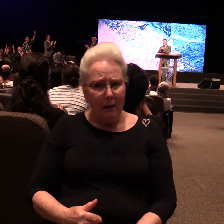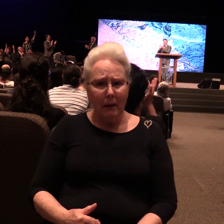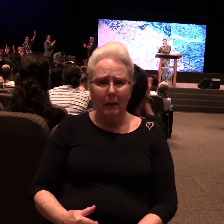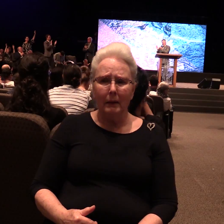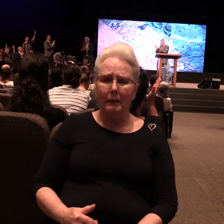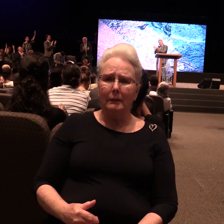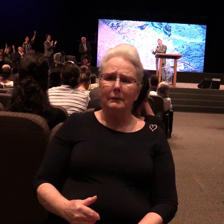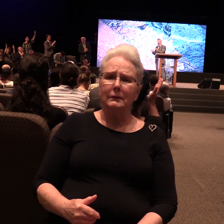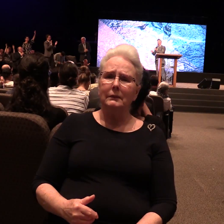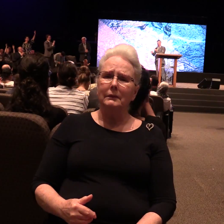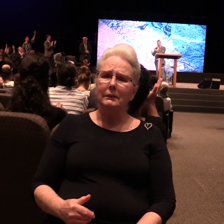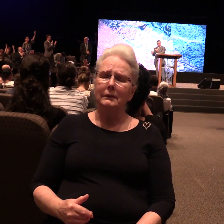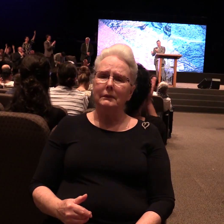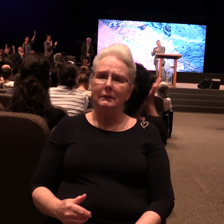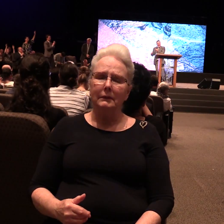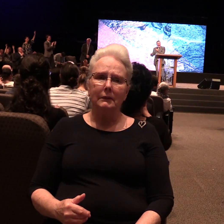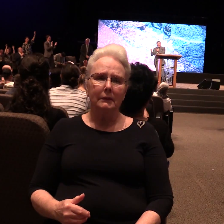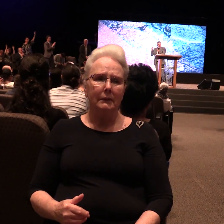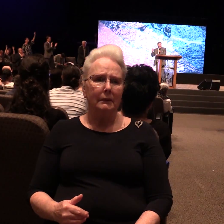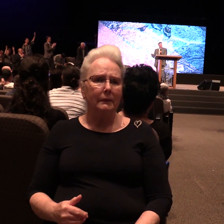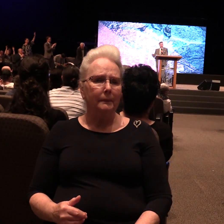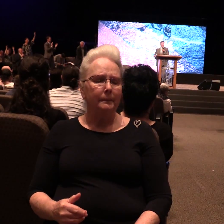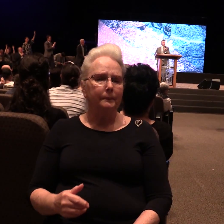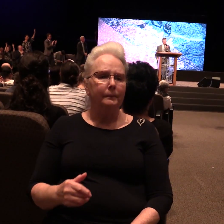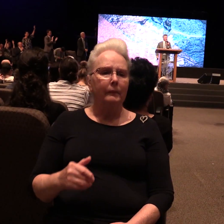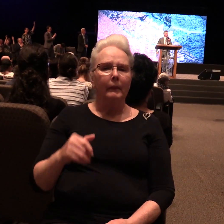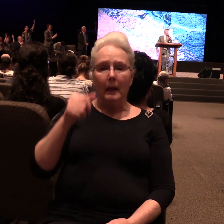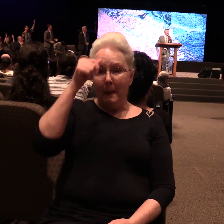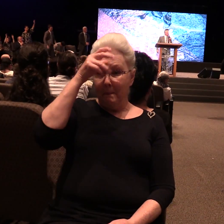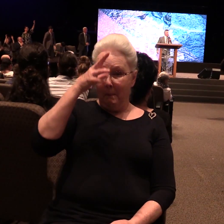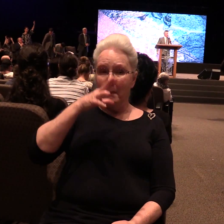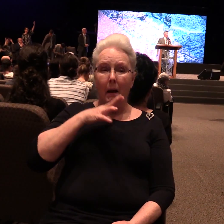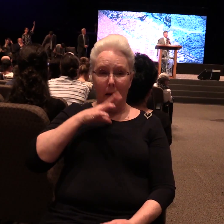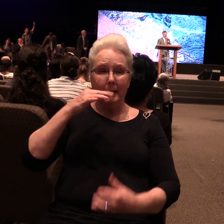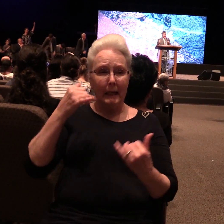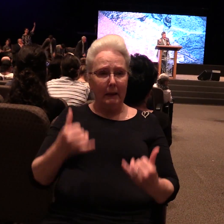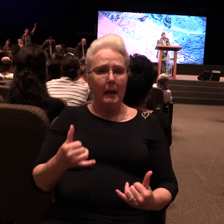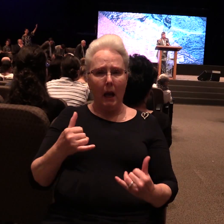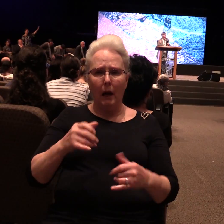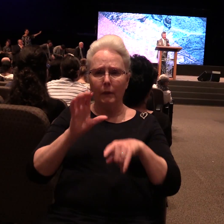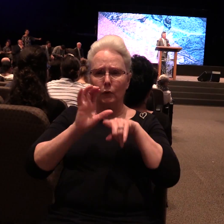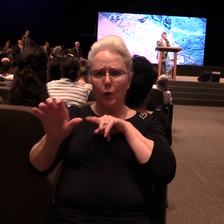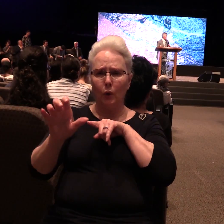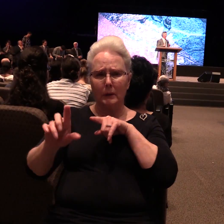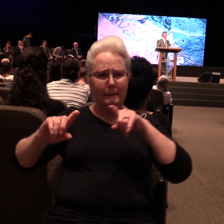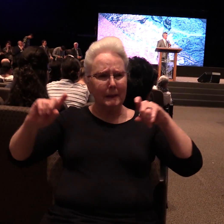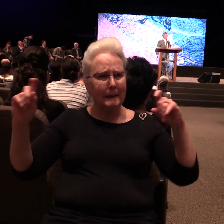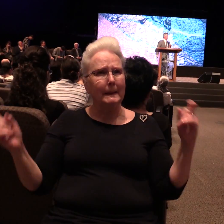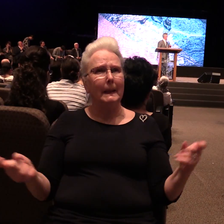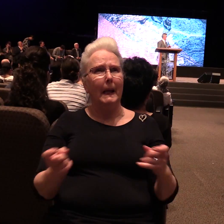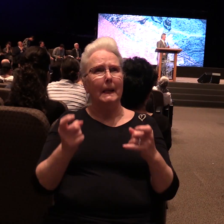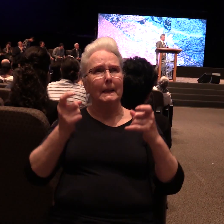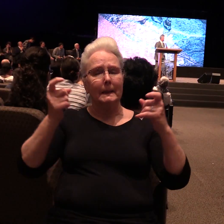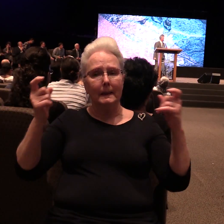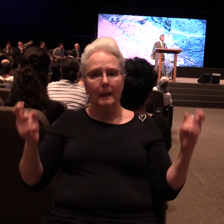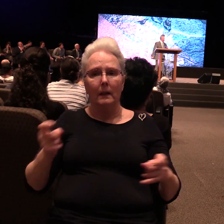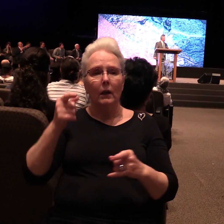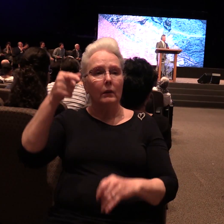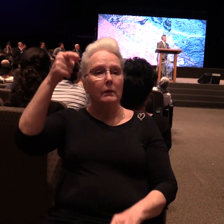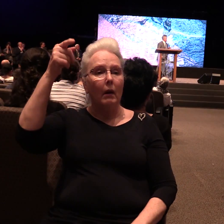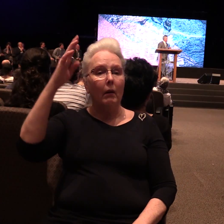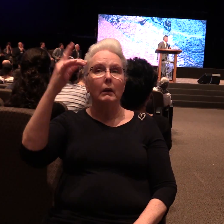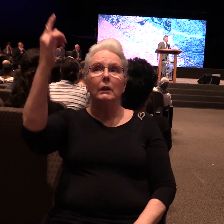You know, as men stand under the curse of sin's deadly choice, down, down, down came God.